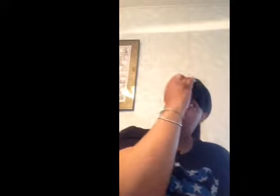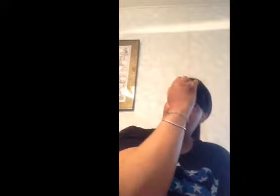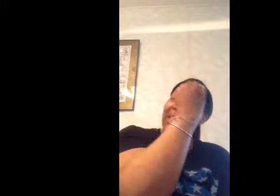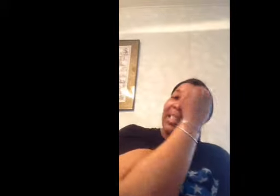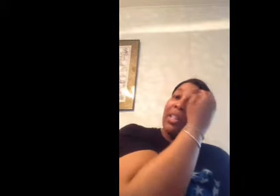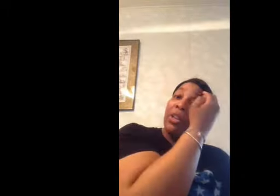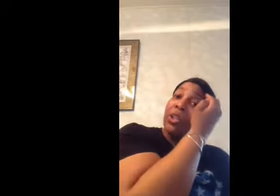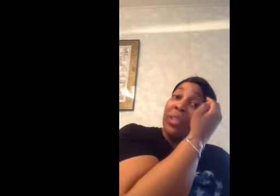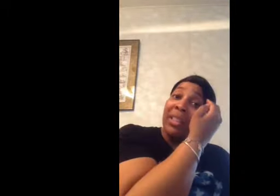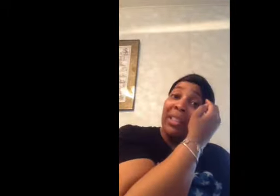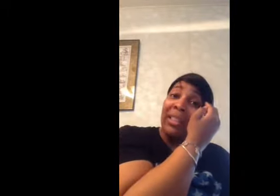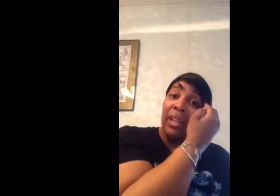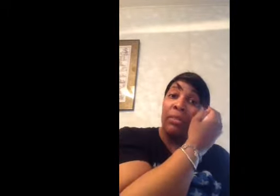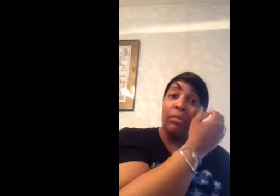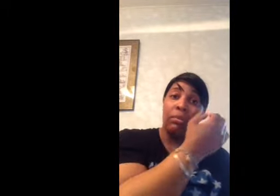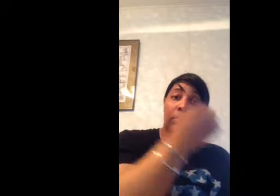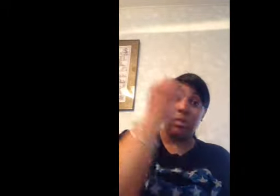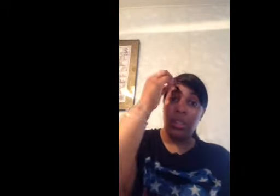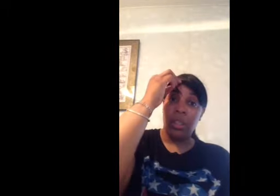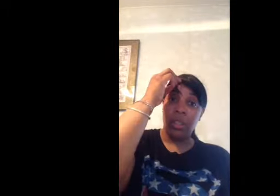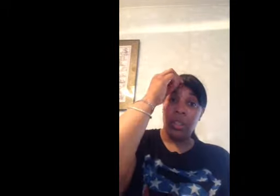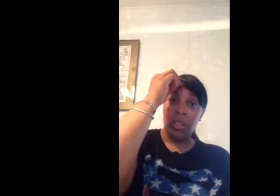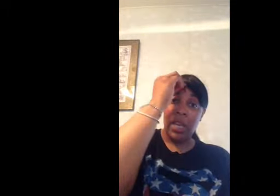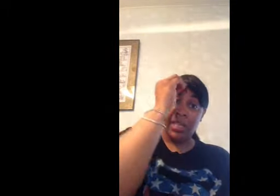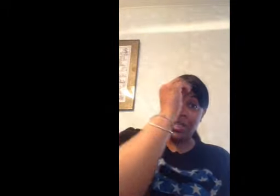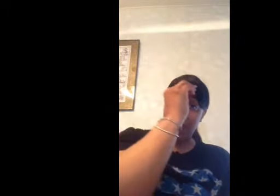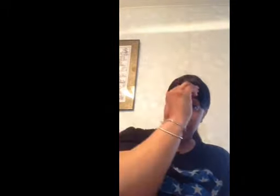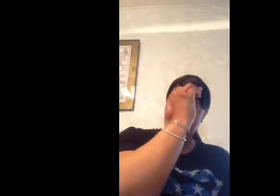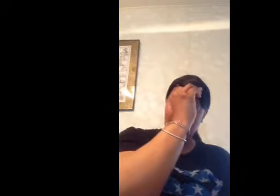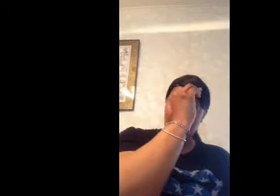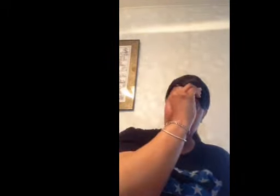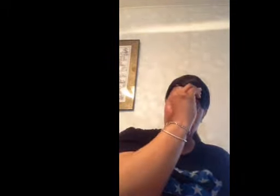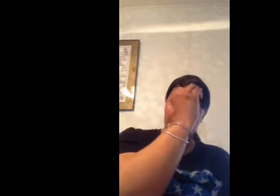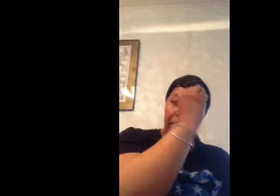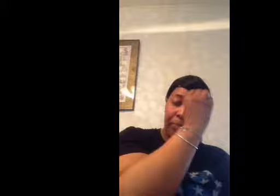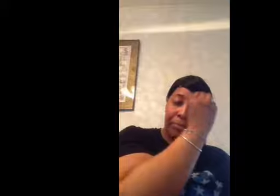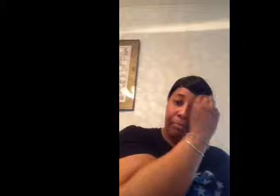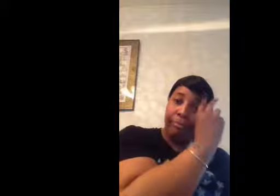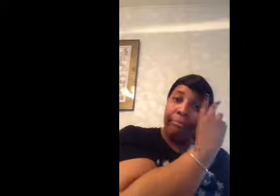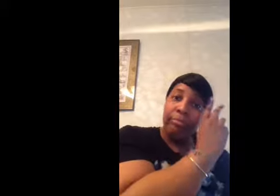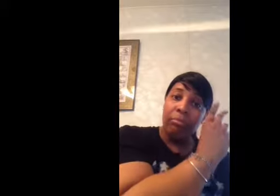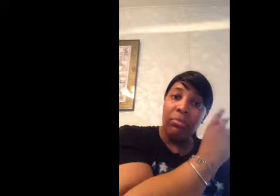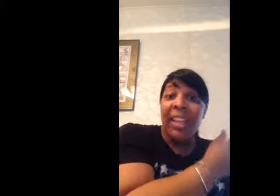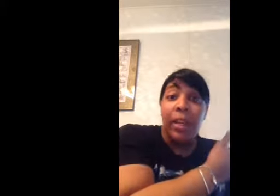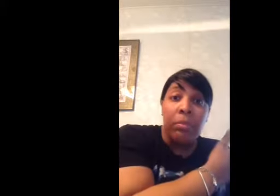honestly they're choosing to live as they're living let them